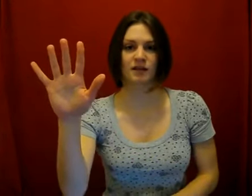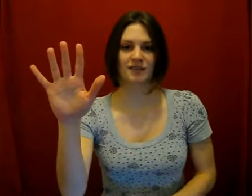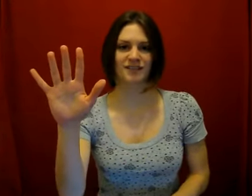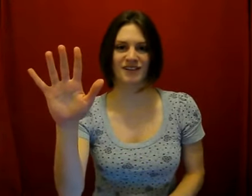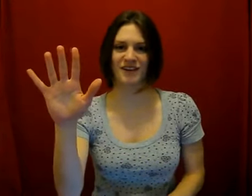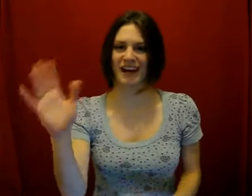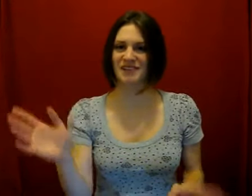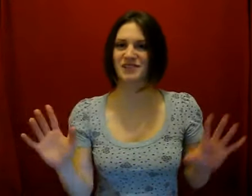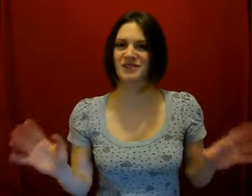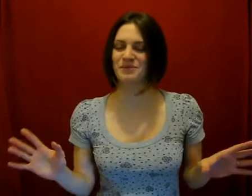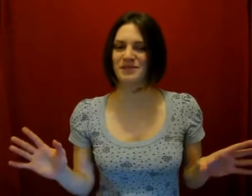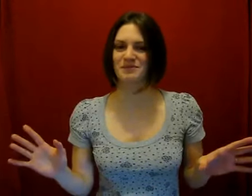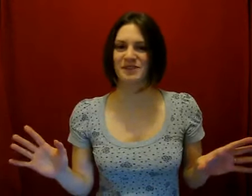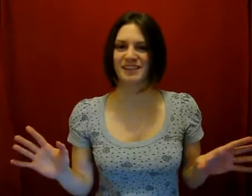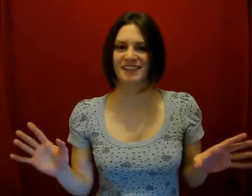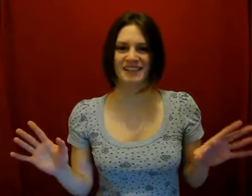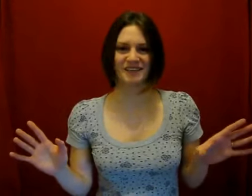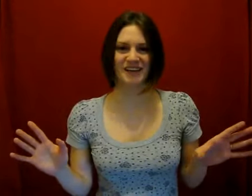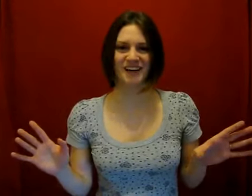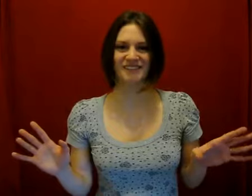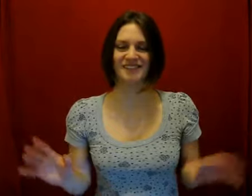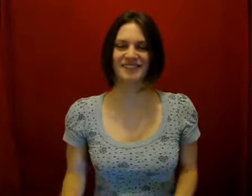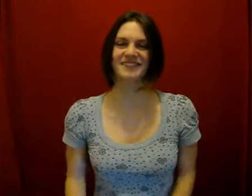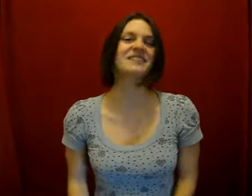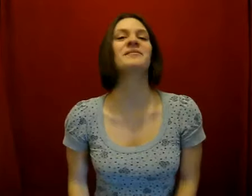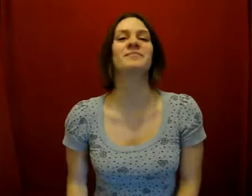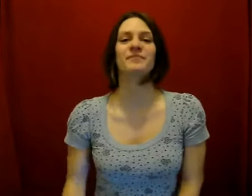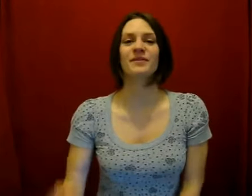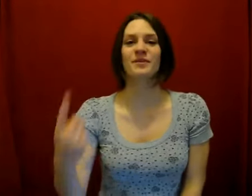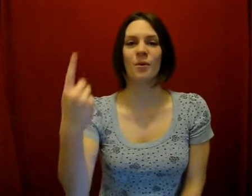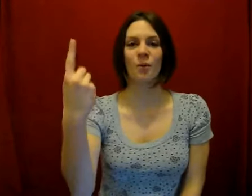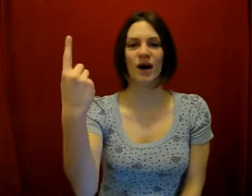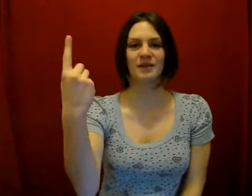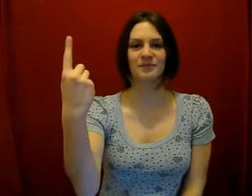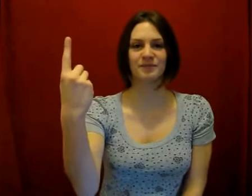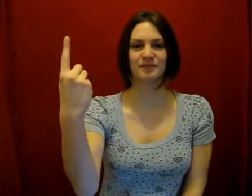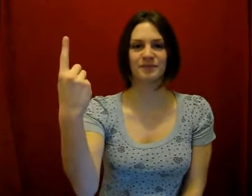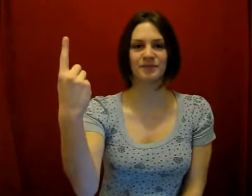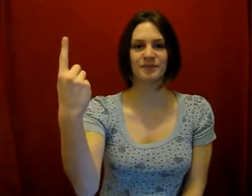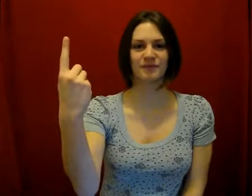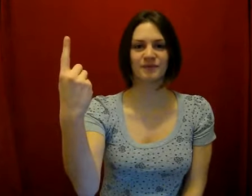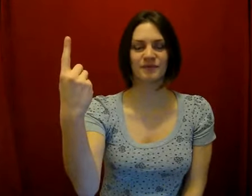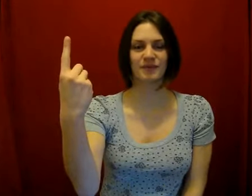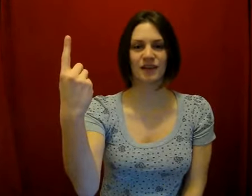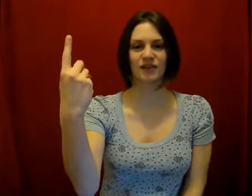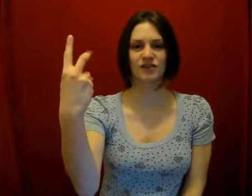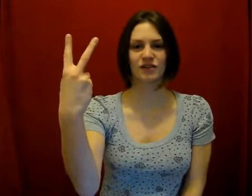So okay, it's super simple, and here we go. 1, 2,